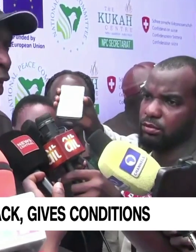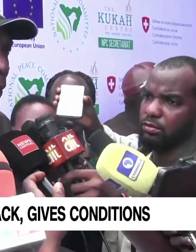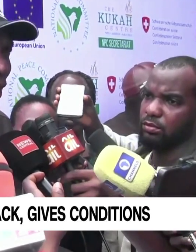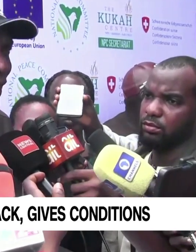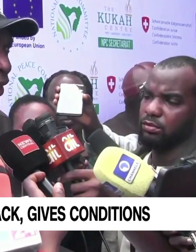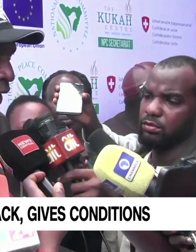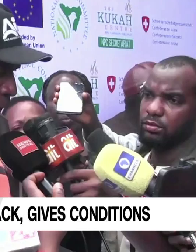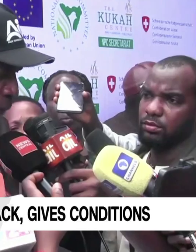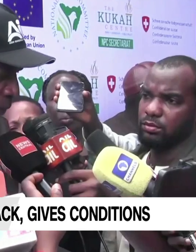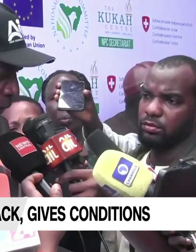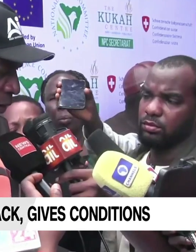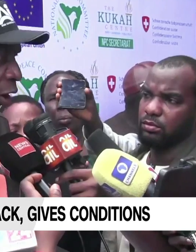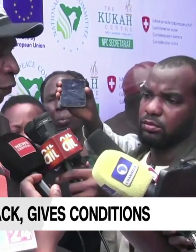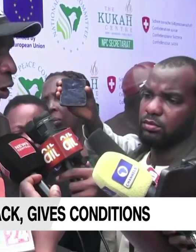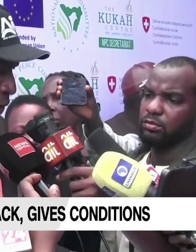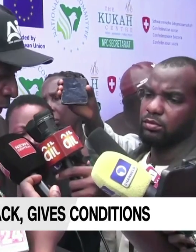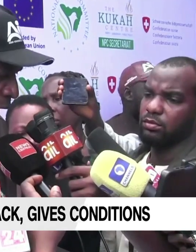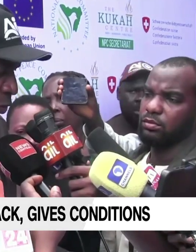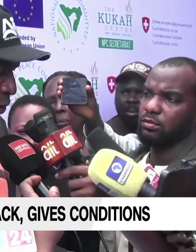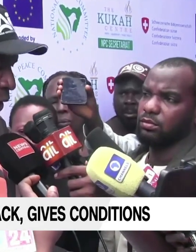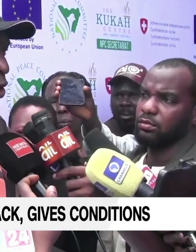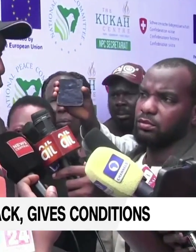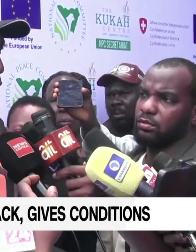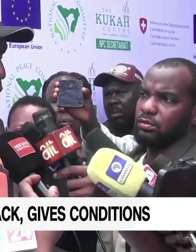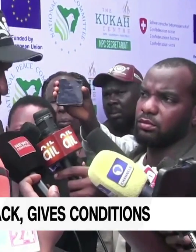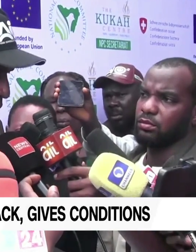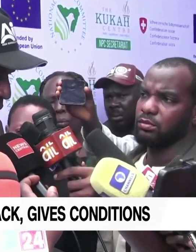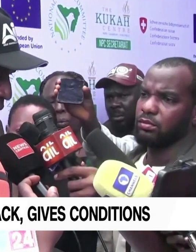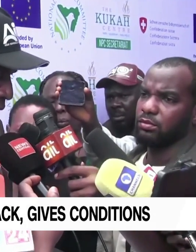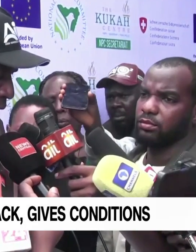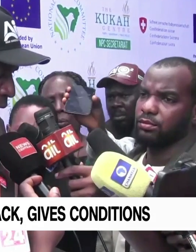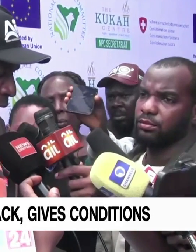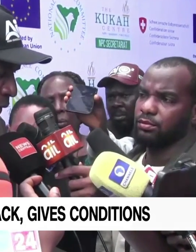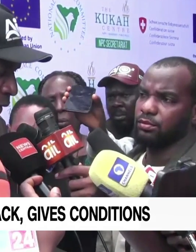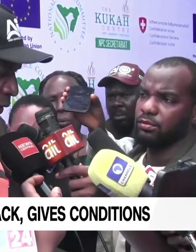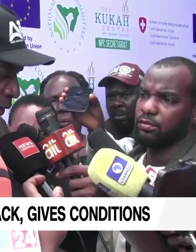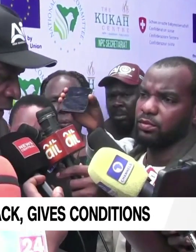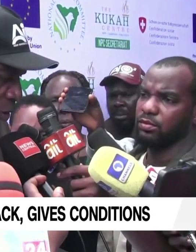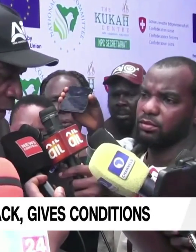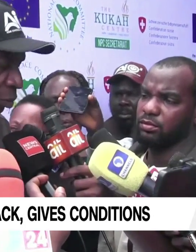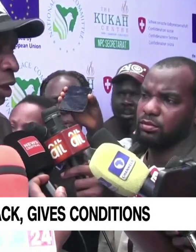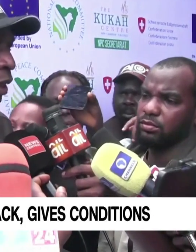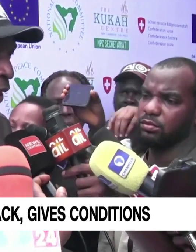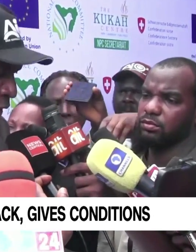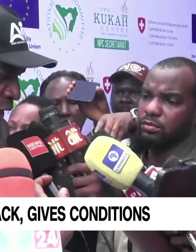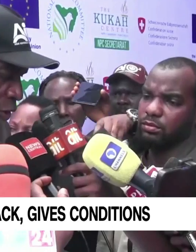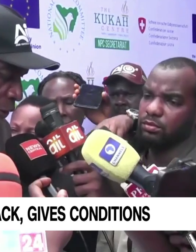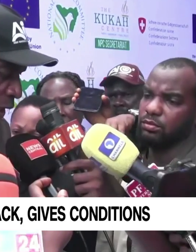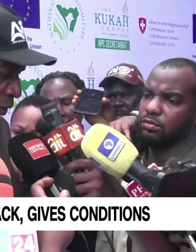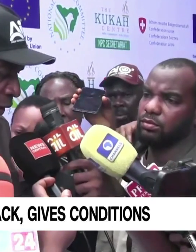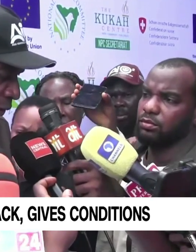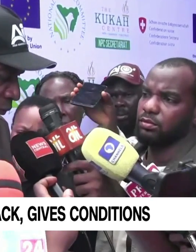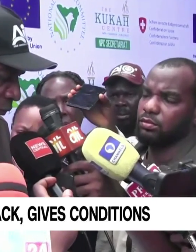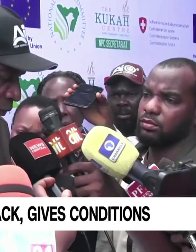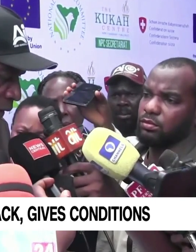The immediate redeployment of the current Edo State Commissioner of Police, the current President, Electoral,